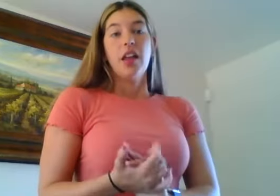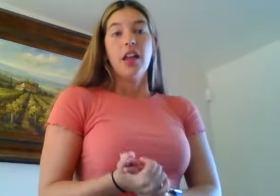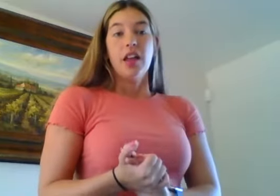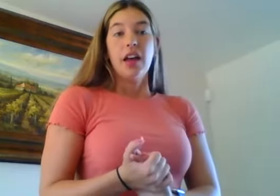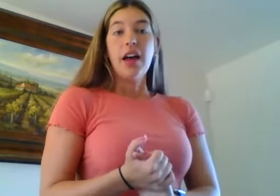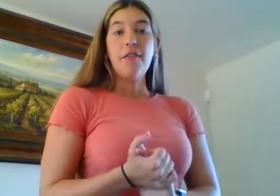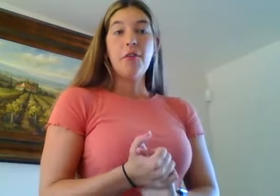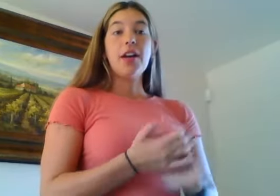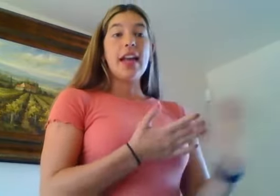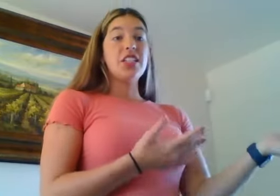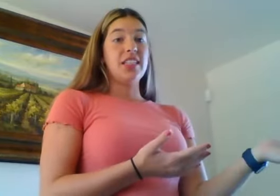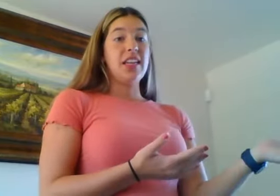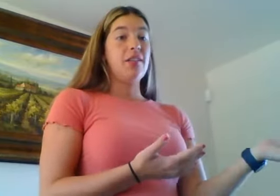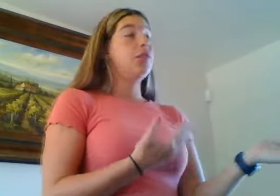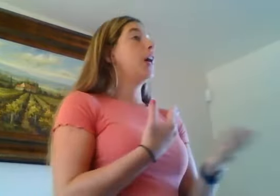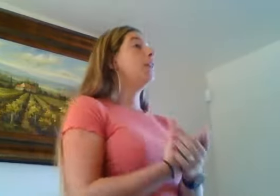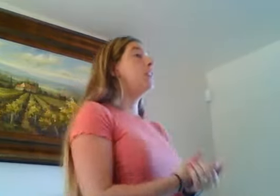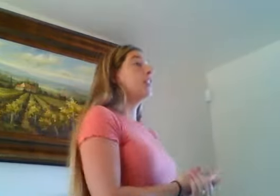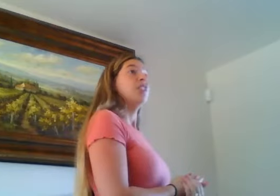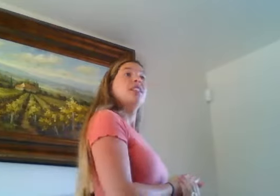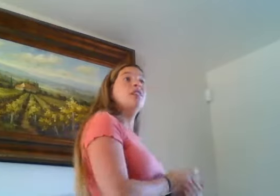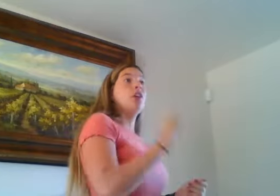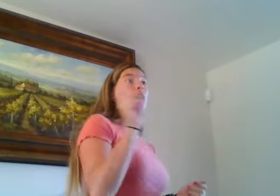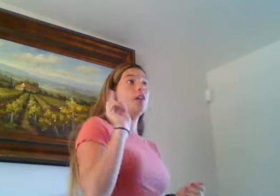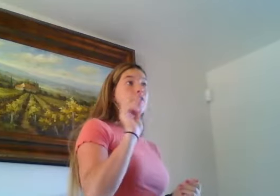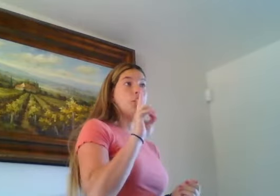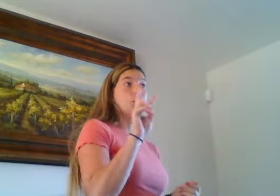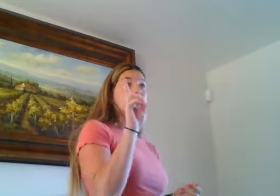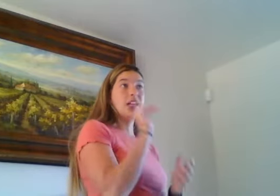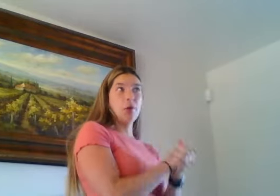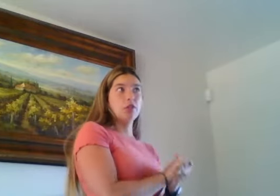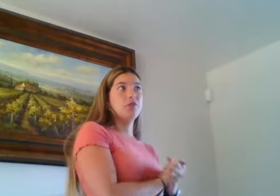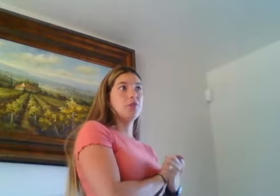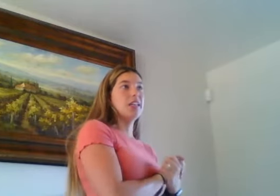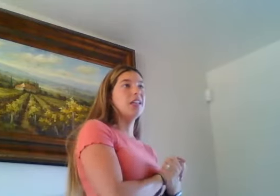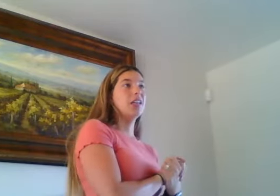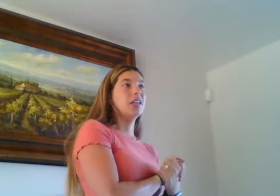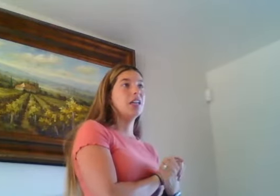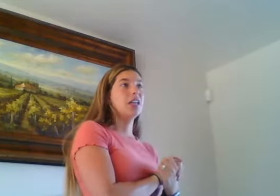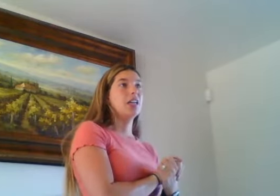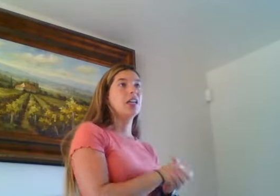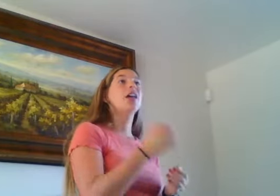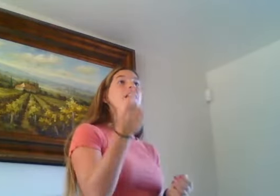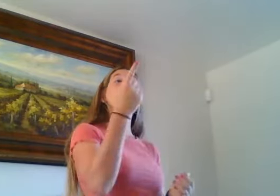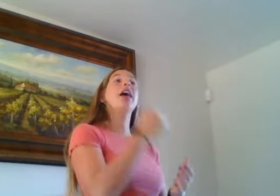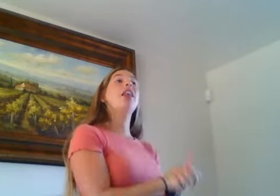Uh, for an adjective. Do you have any adjective of two syllables for me? Go ahead.